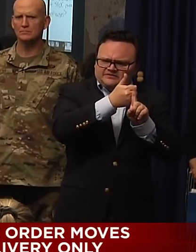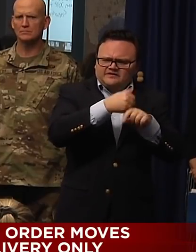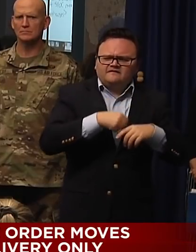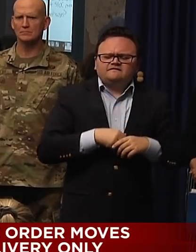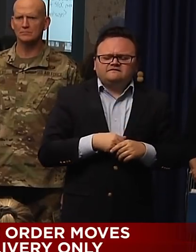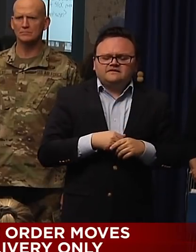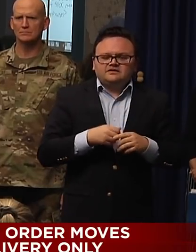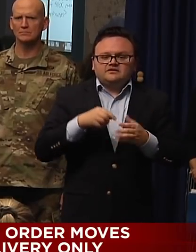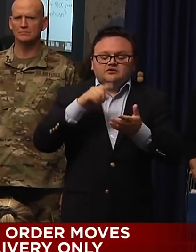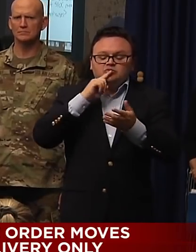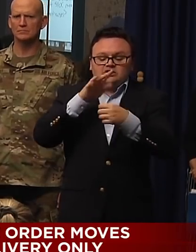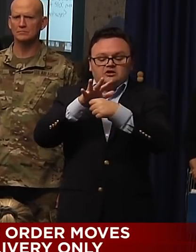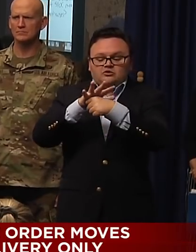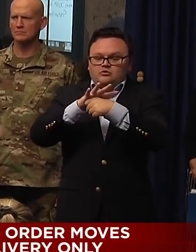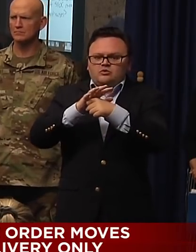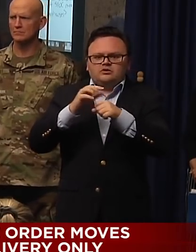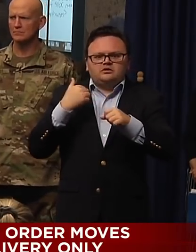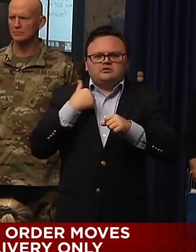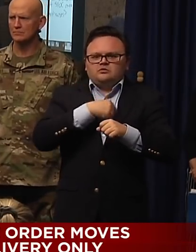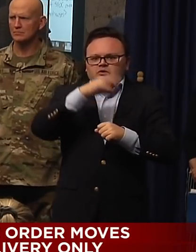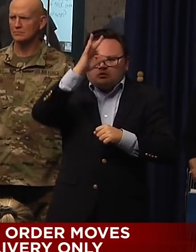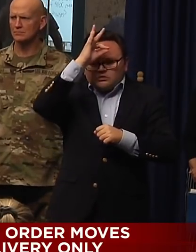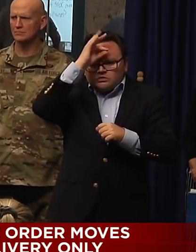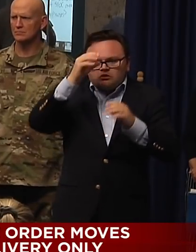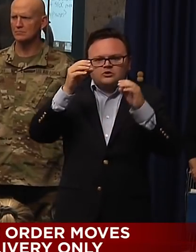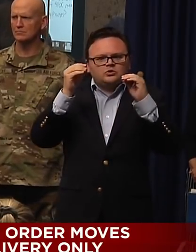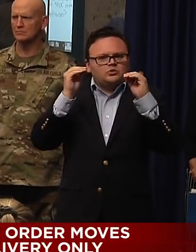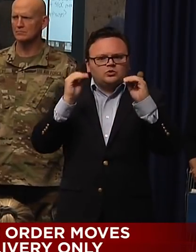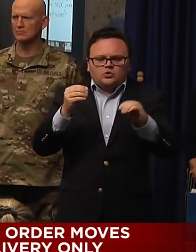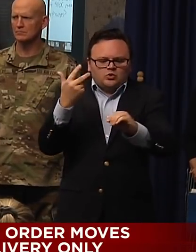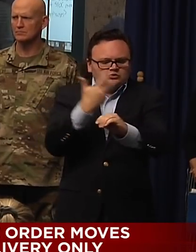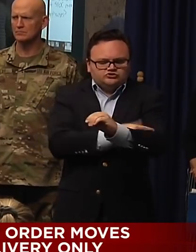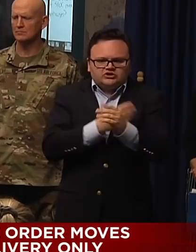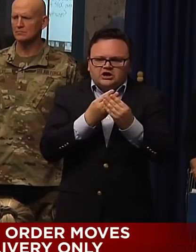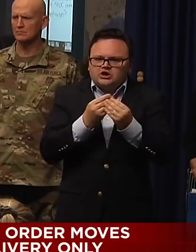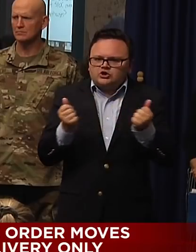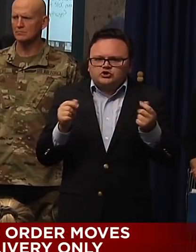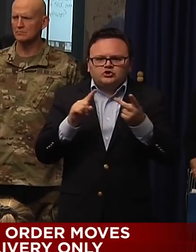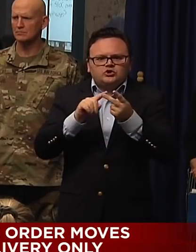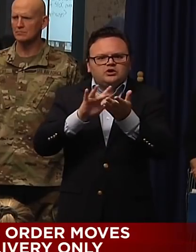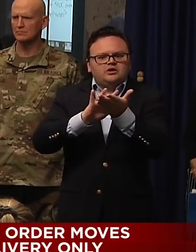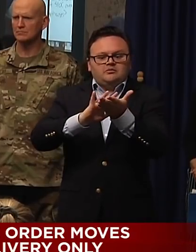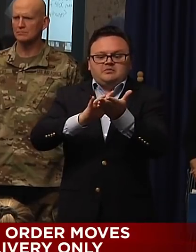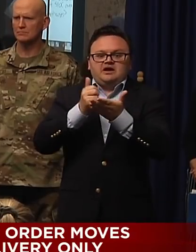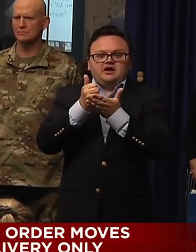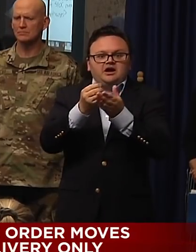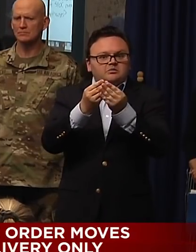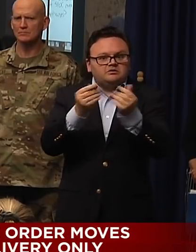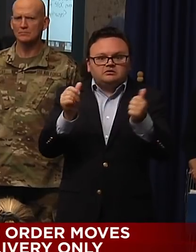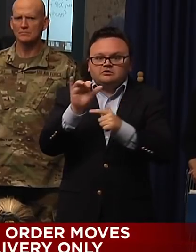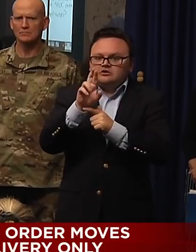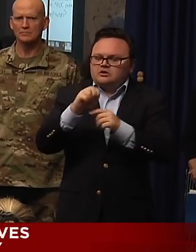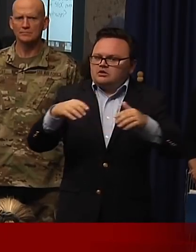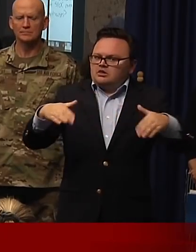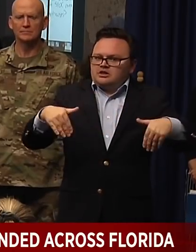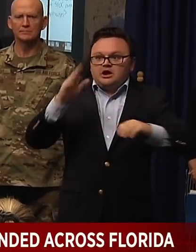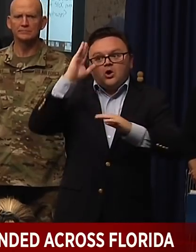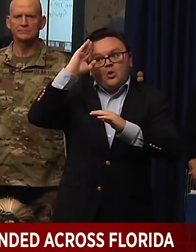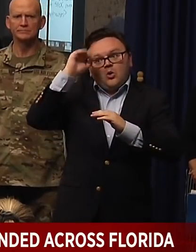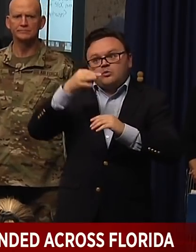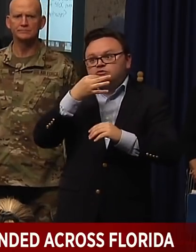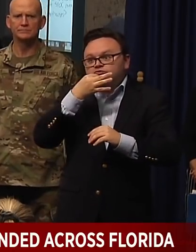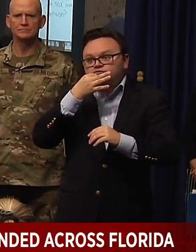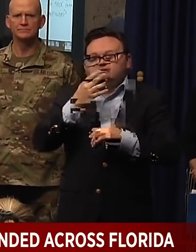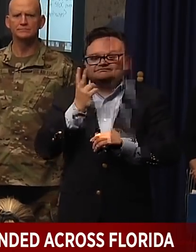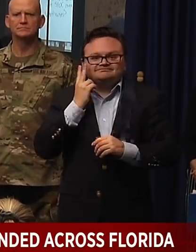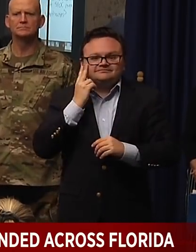We don't know about this. There's no vaccine. We don't have an antiviral. We're hoping we get some stuff. So we appreciate what they're doing.